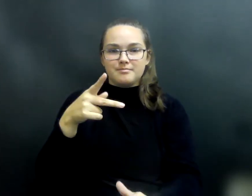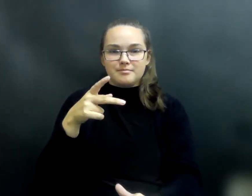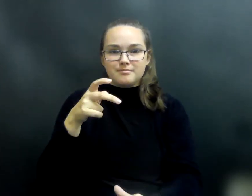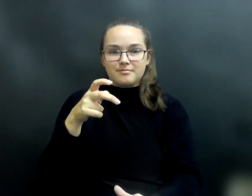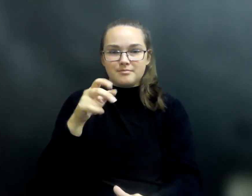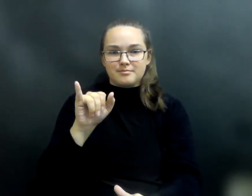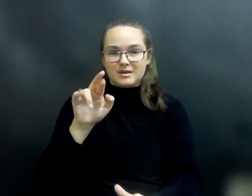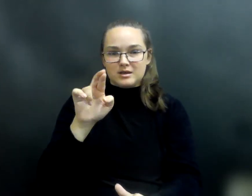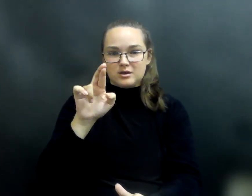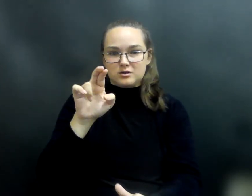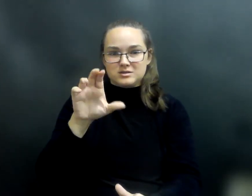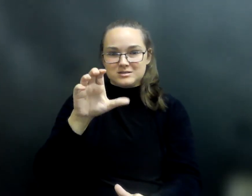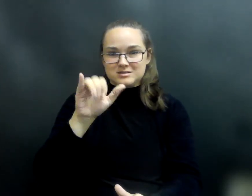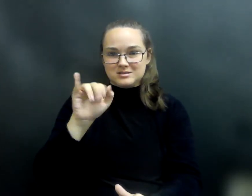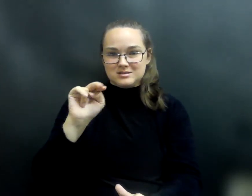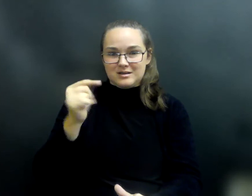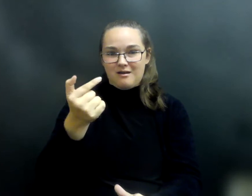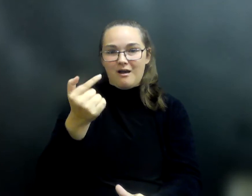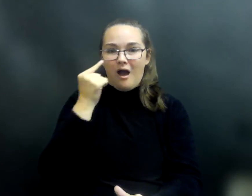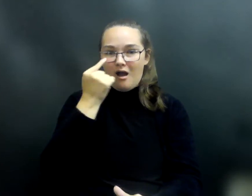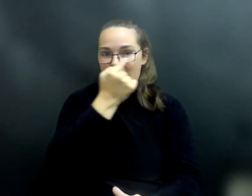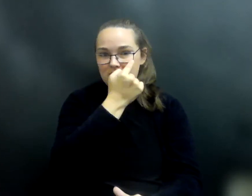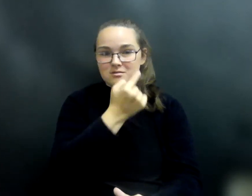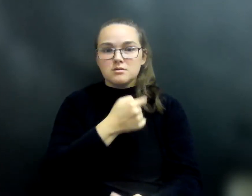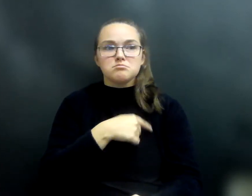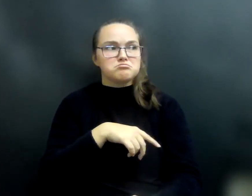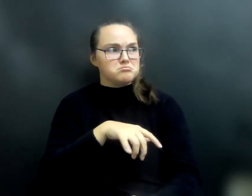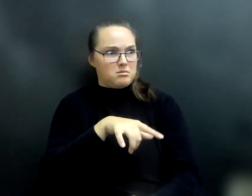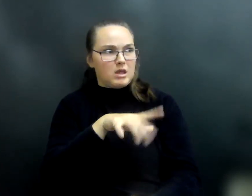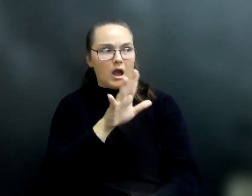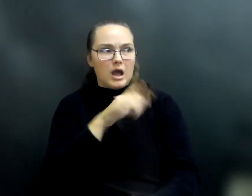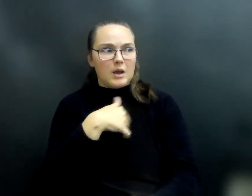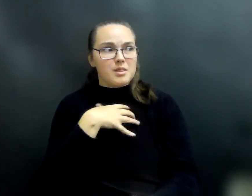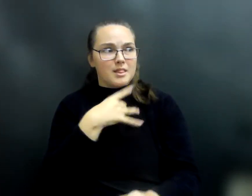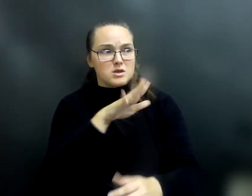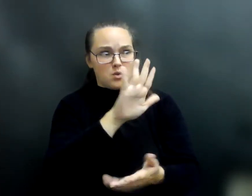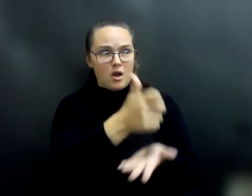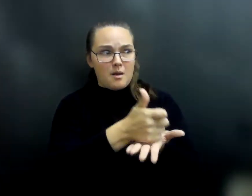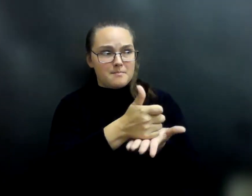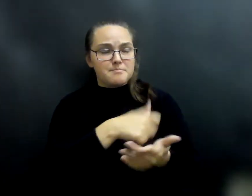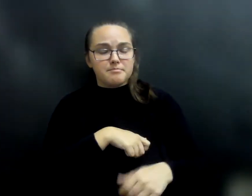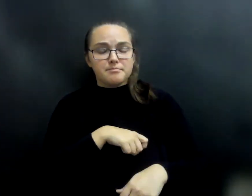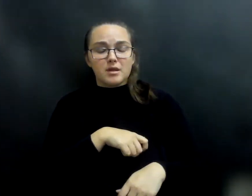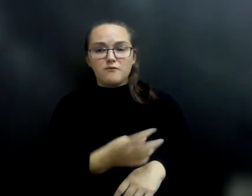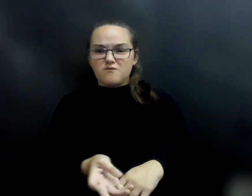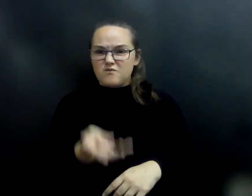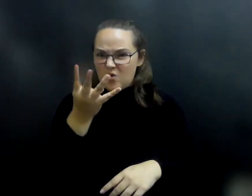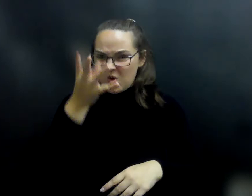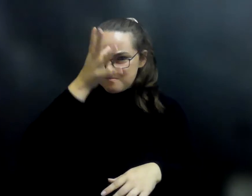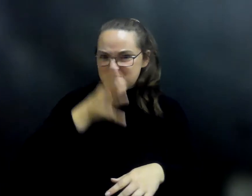In that case, said the prince, I would like your help. Besides, four men must be more capable than